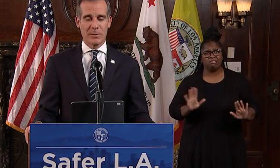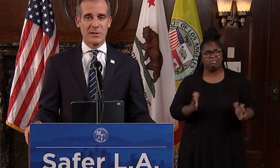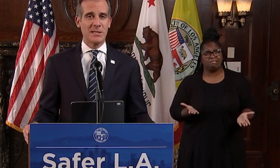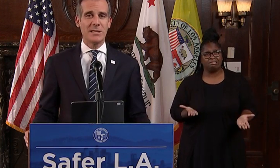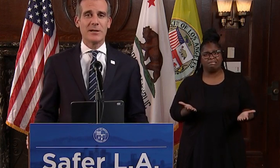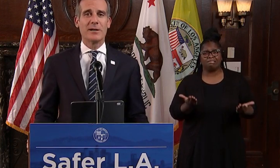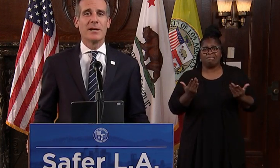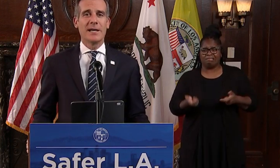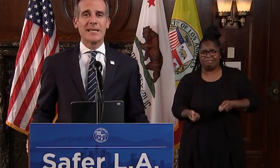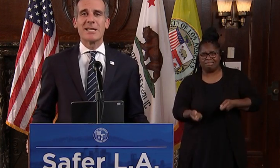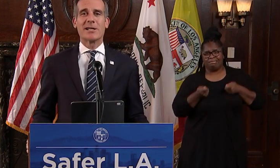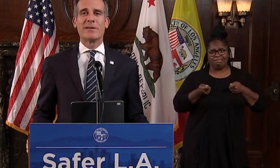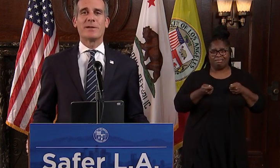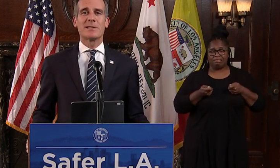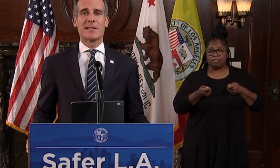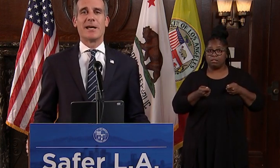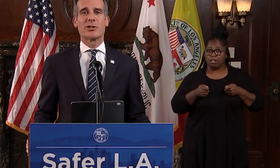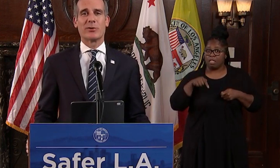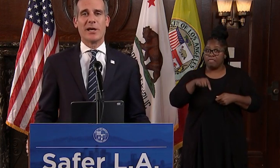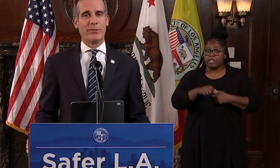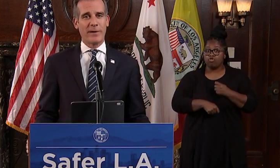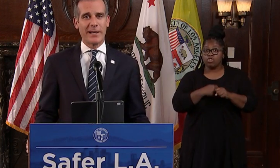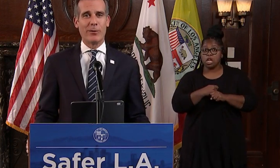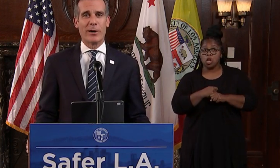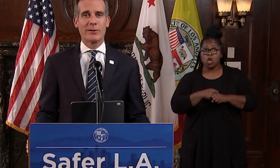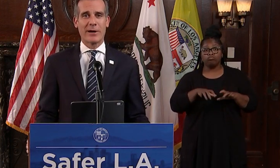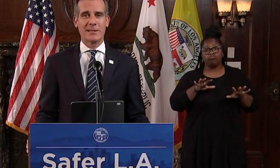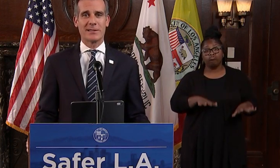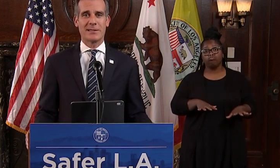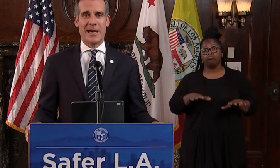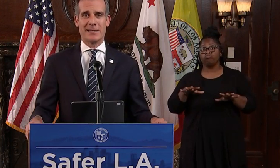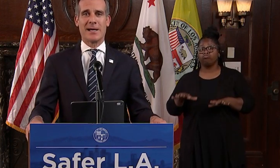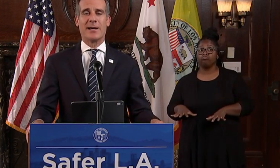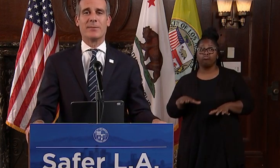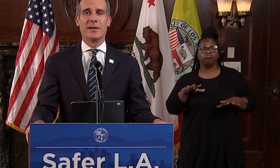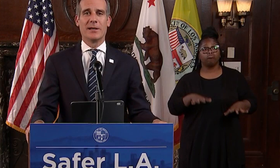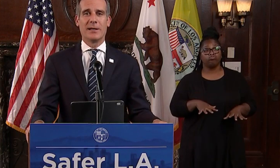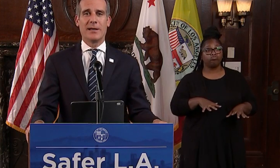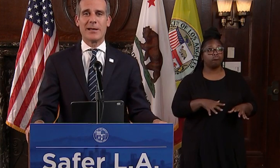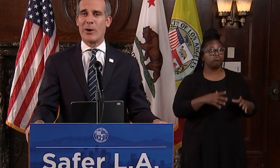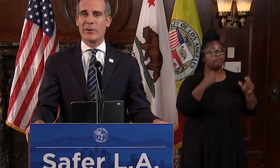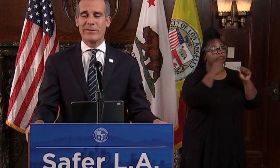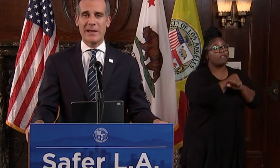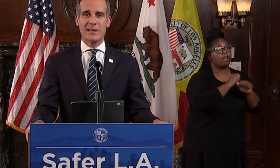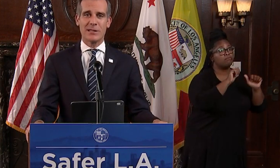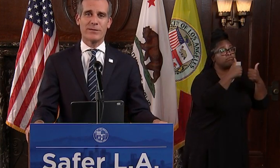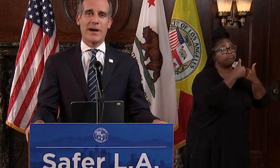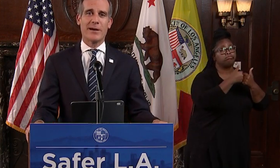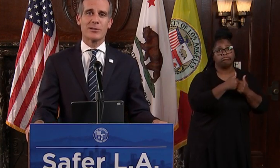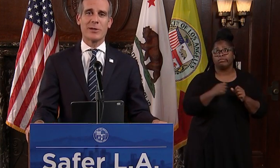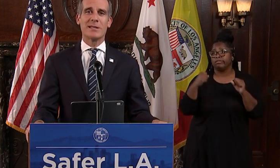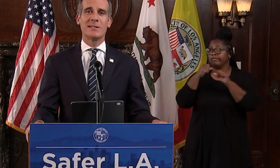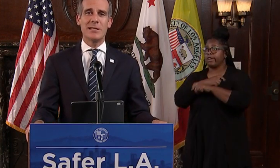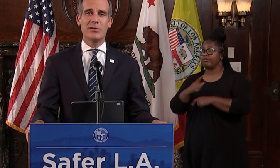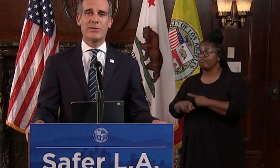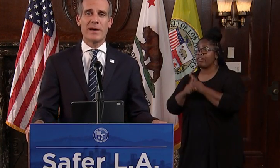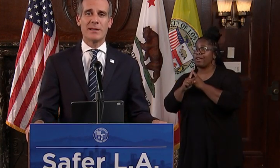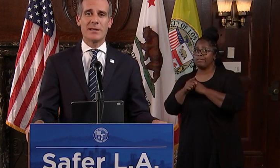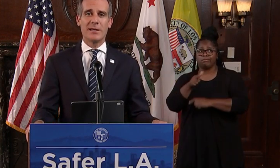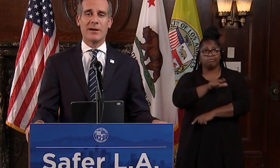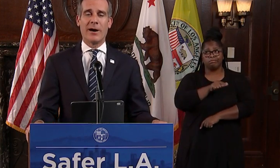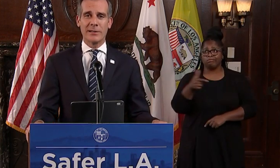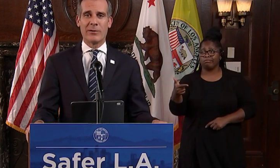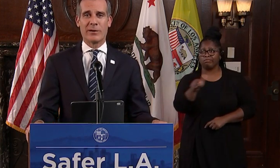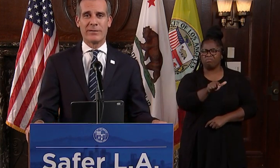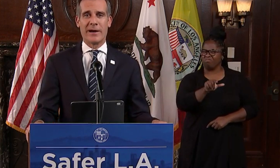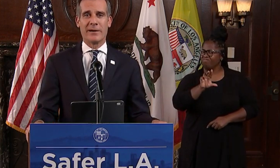But this year has not given us the luxury of fighting one crisis at a time and while we fight these fires we continue to fight